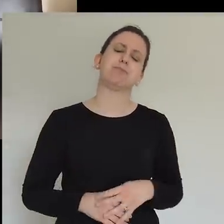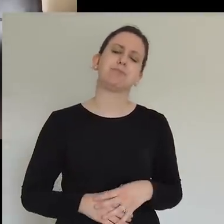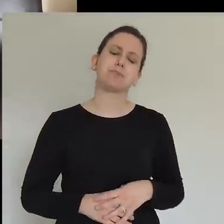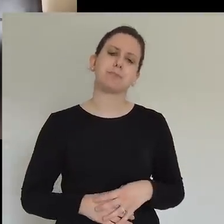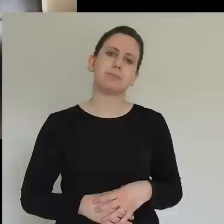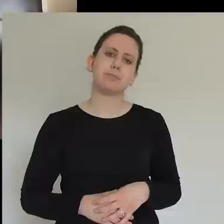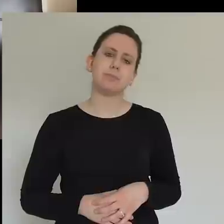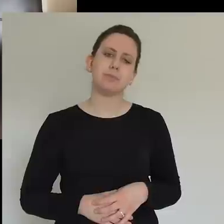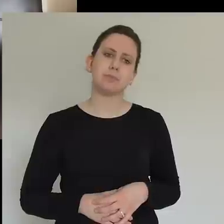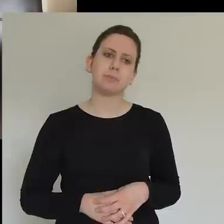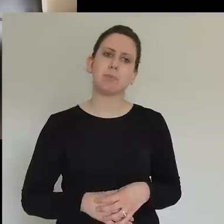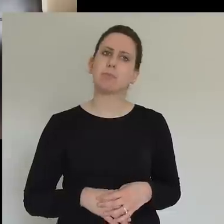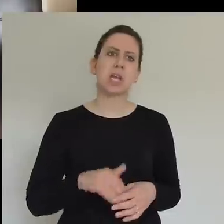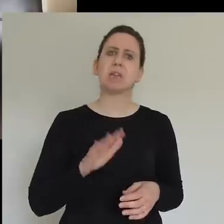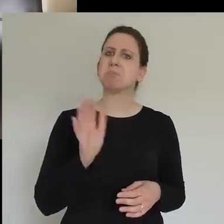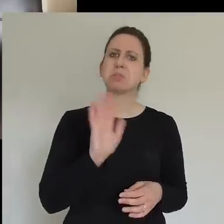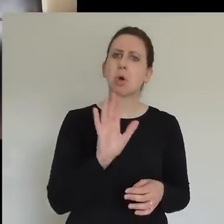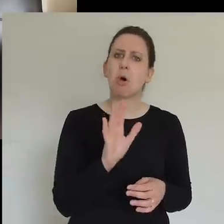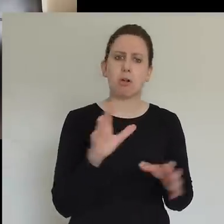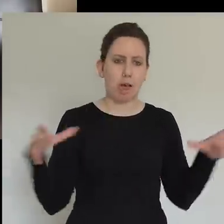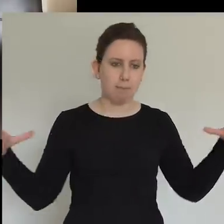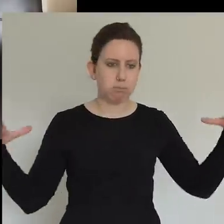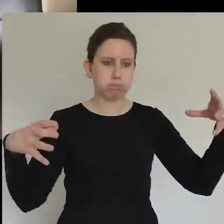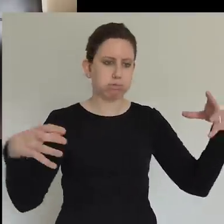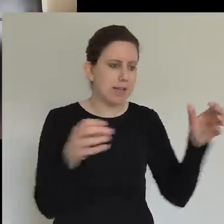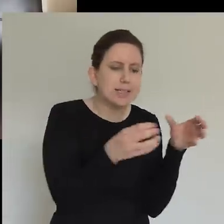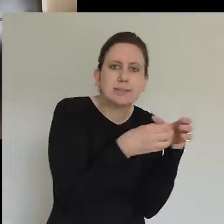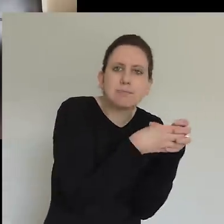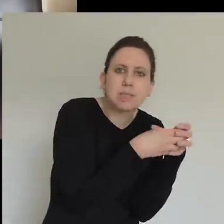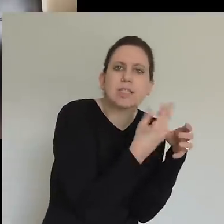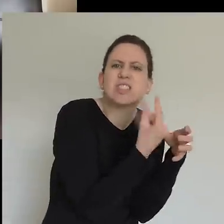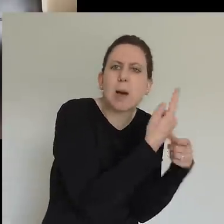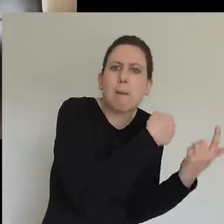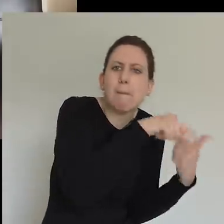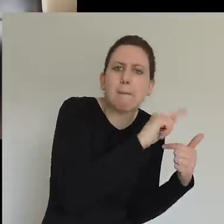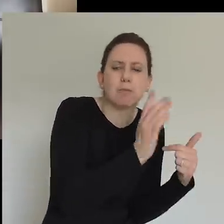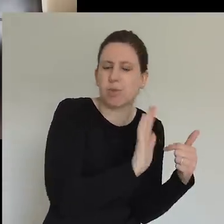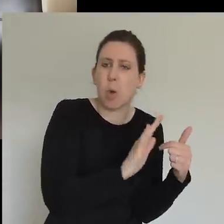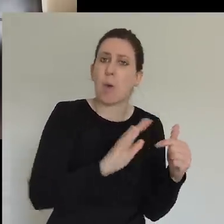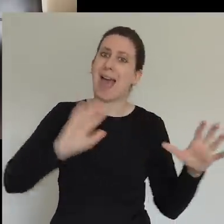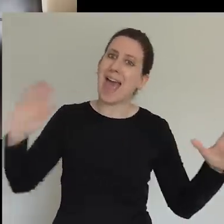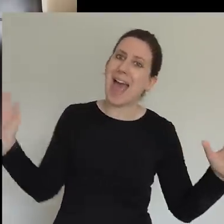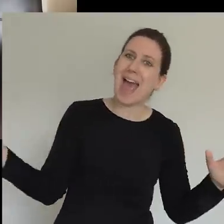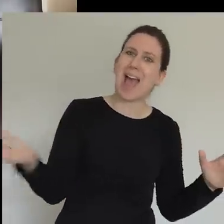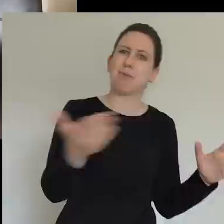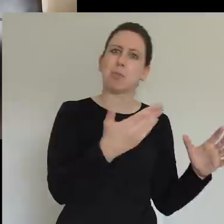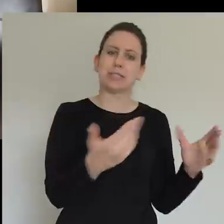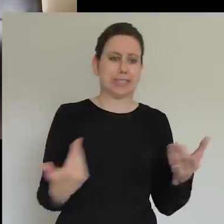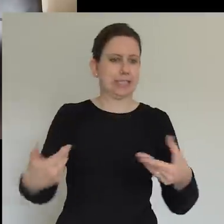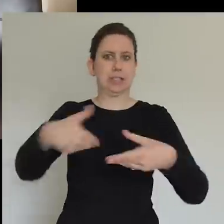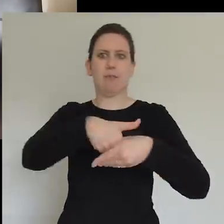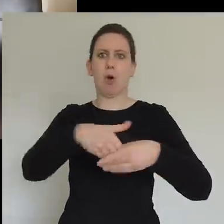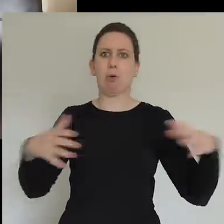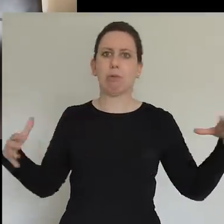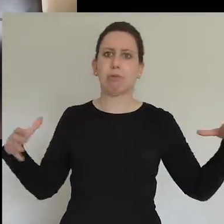of the body and not all of them. It's every single one of them playing their part and empowered by the King,